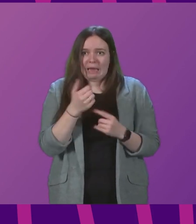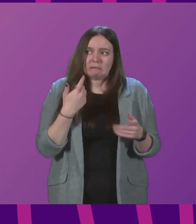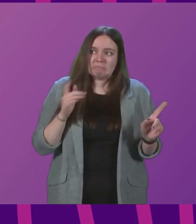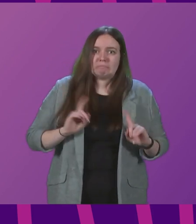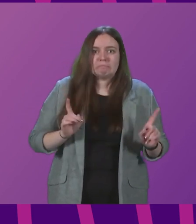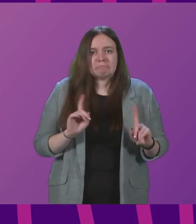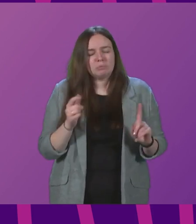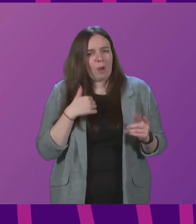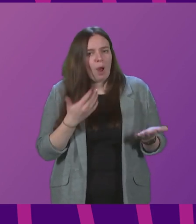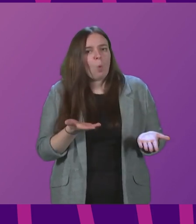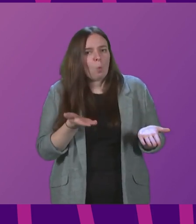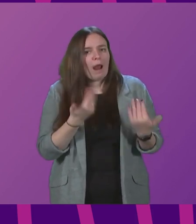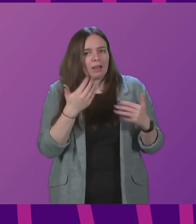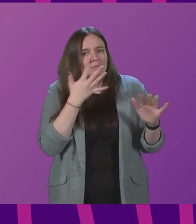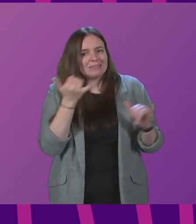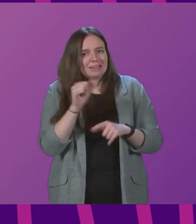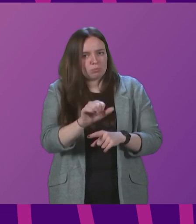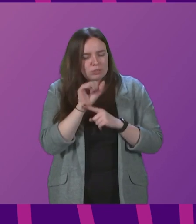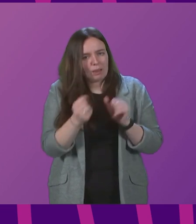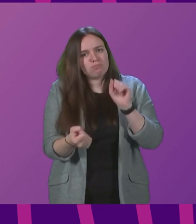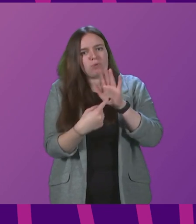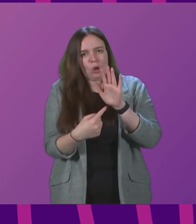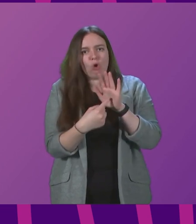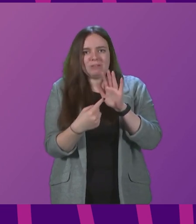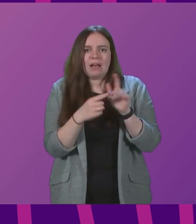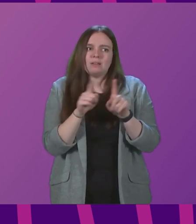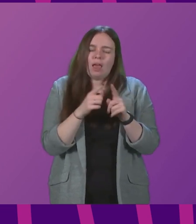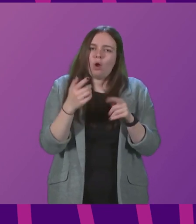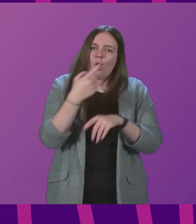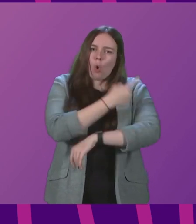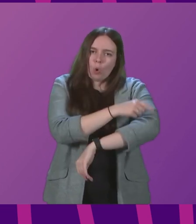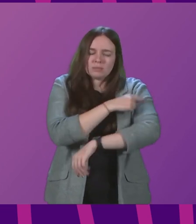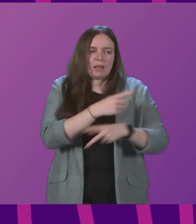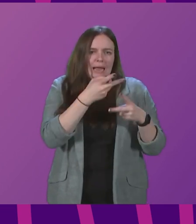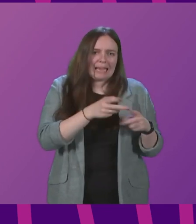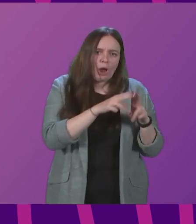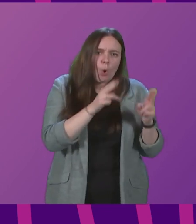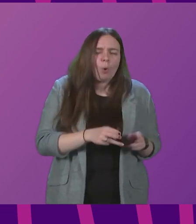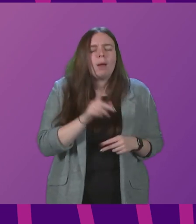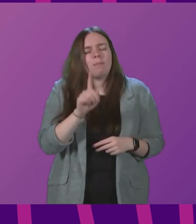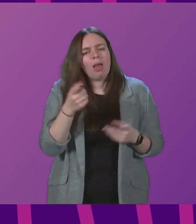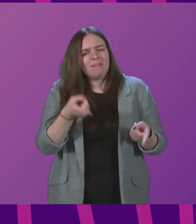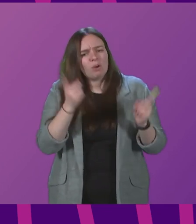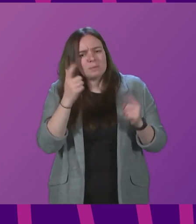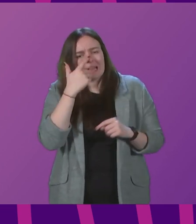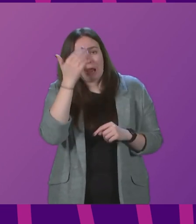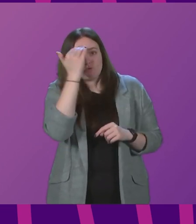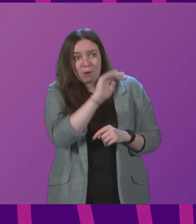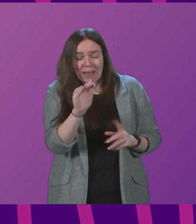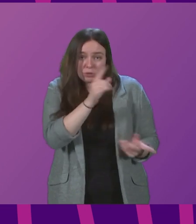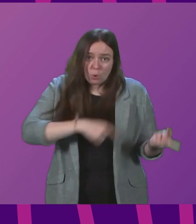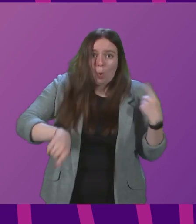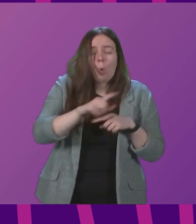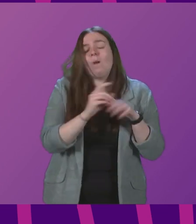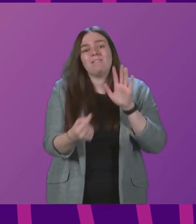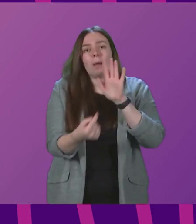welcome Test and Protect prioritising higher risk settings such as hospitals and care homes. But would the First Minister also remind us all of the importance